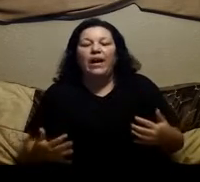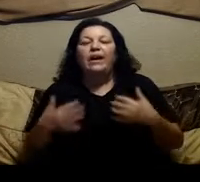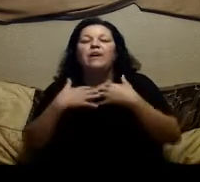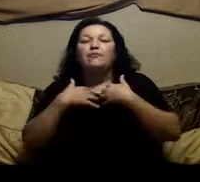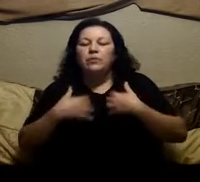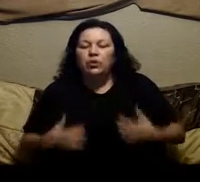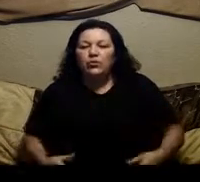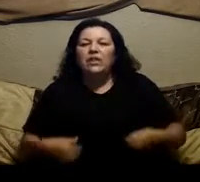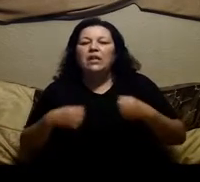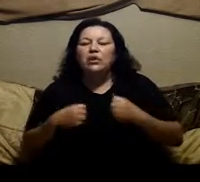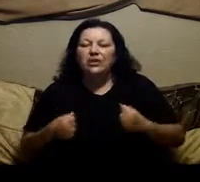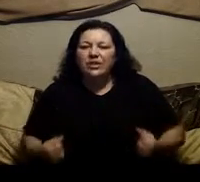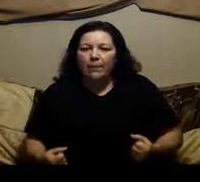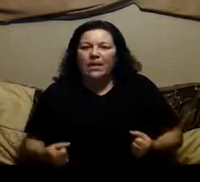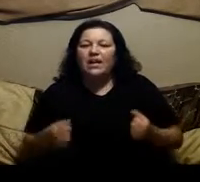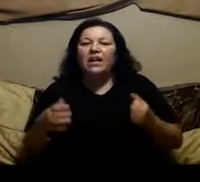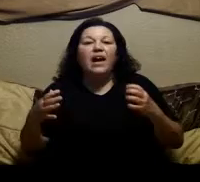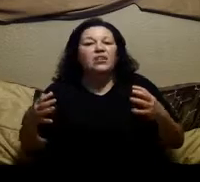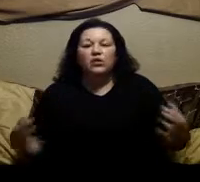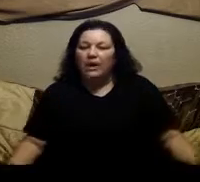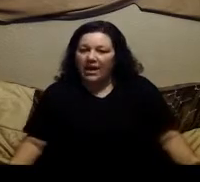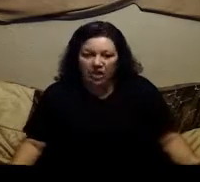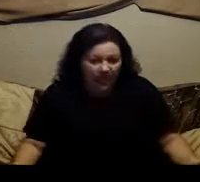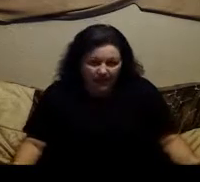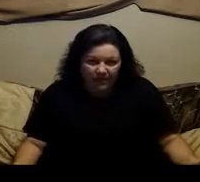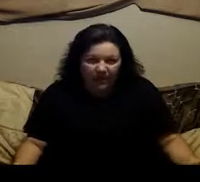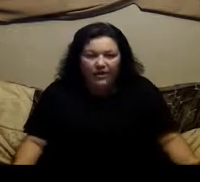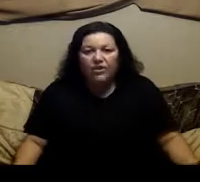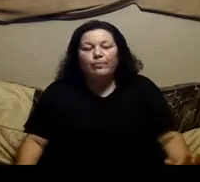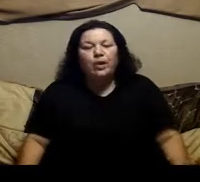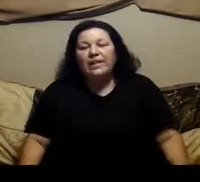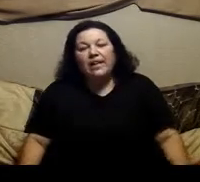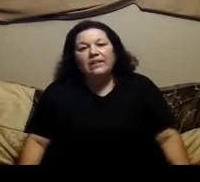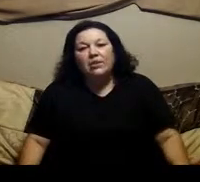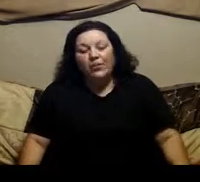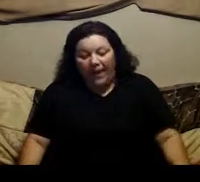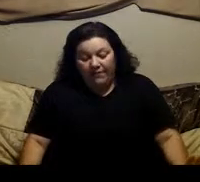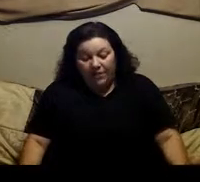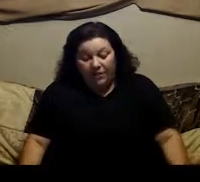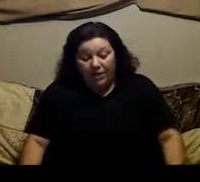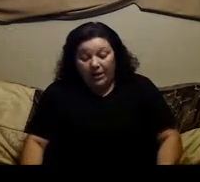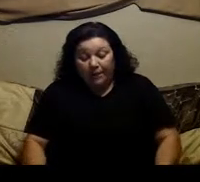away from using your stomach as a trash can your body can't deal with that very much longer